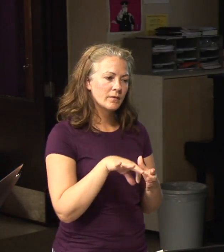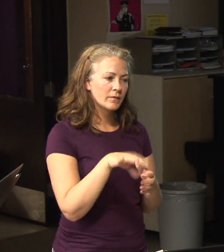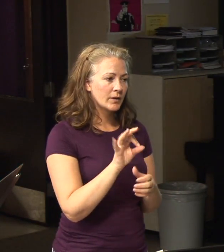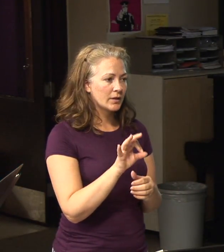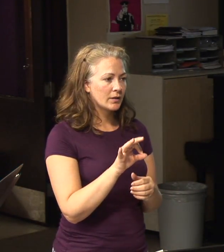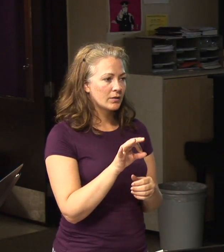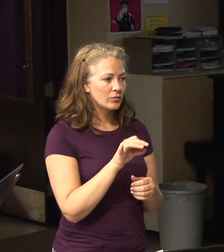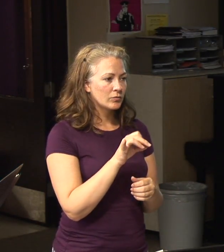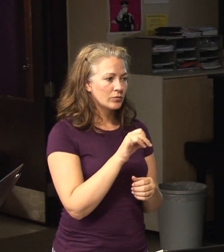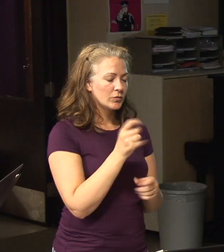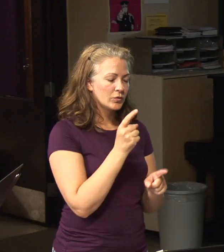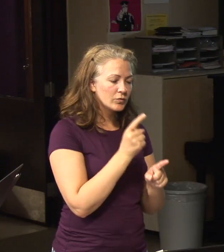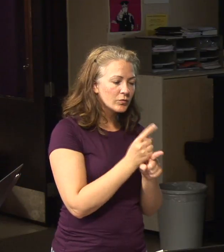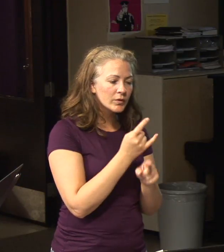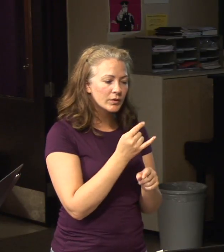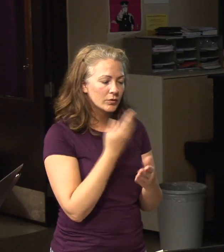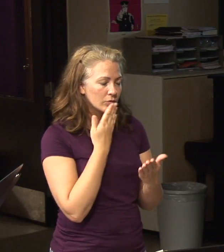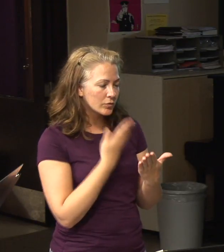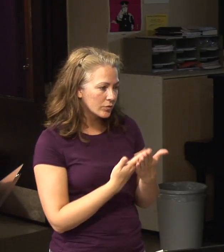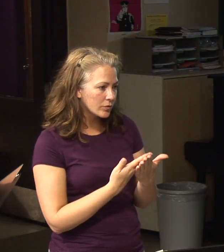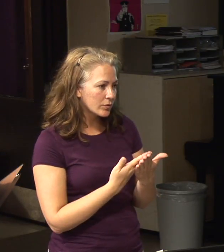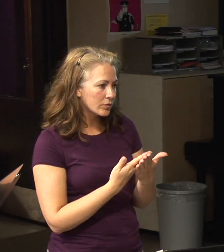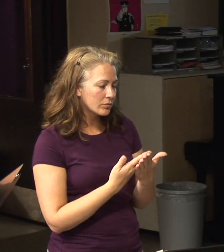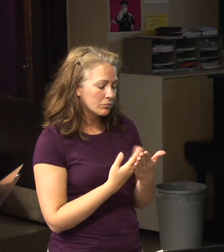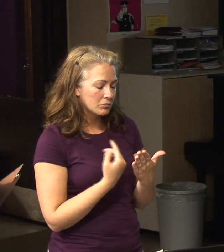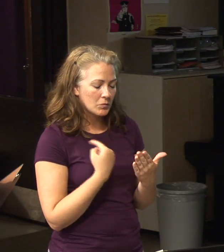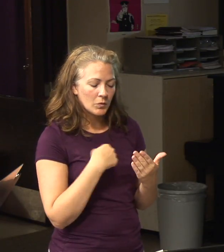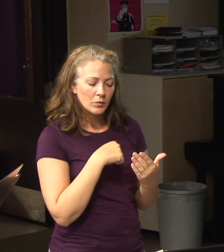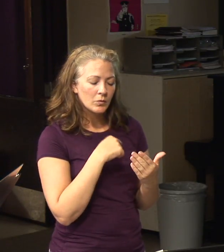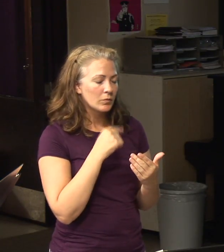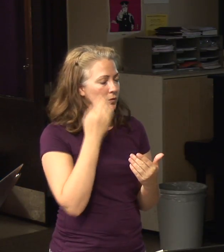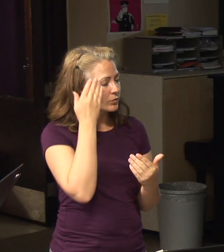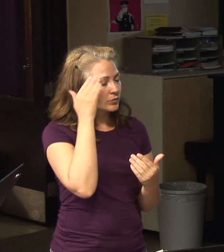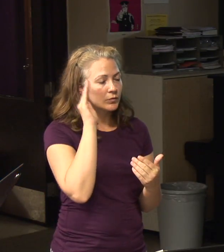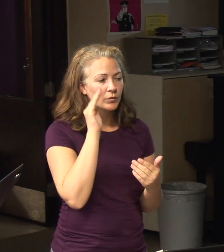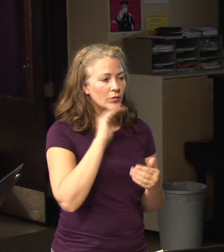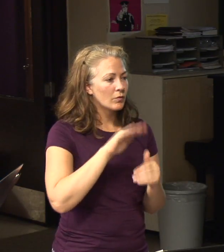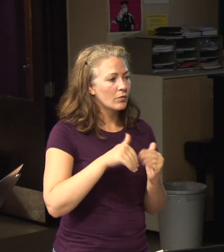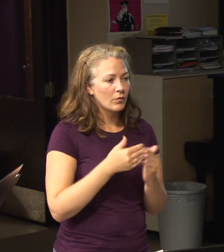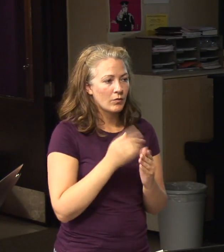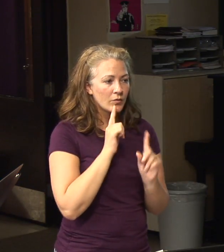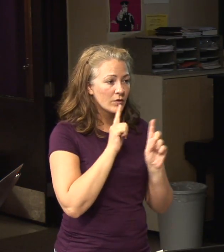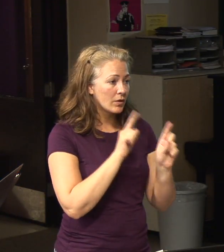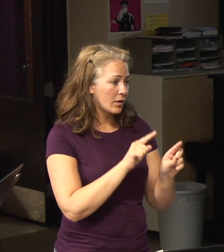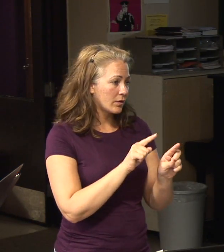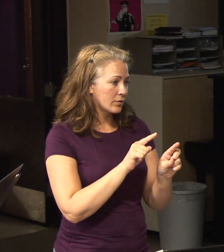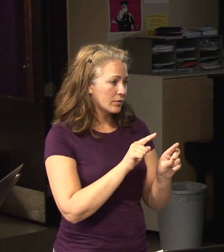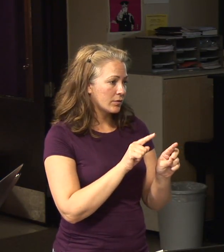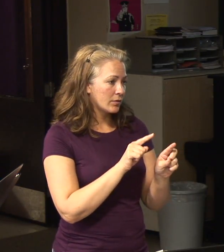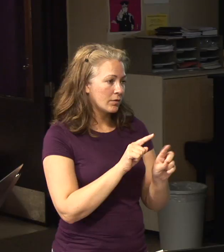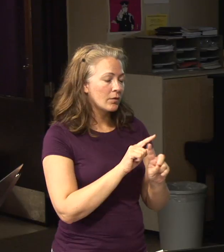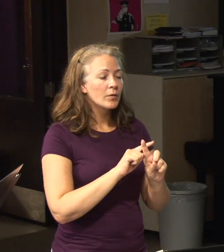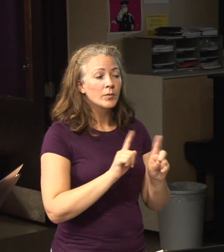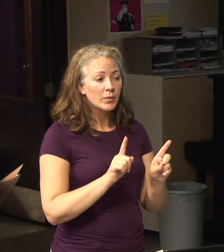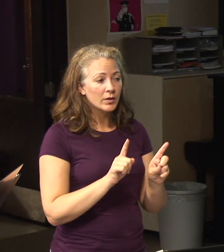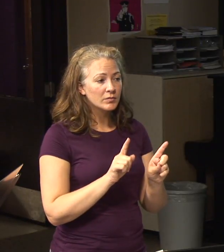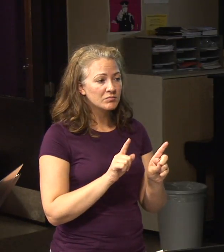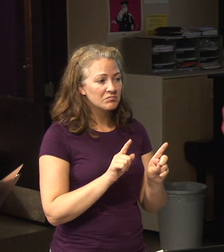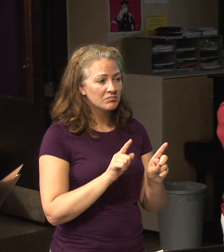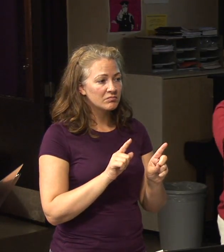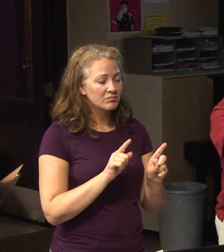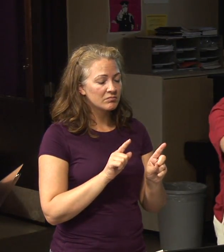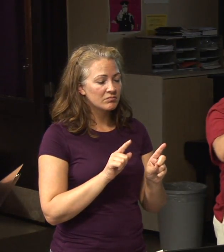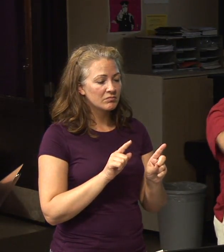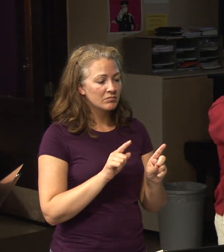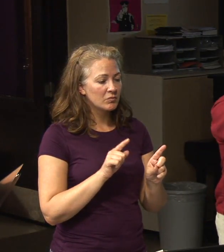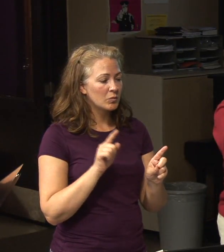good. We don't know maybe all the answers, but that's okay. We can journey together on it. It certainly wasn't condemning. Maybe the